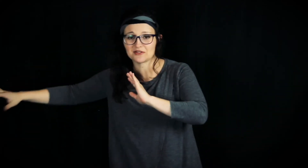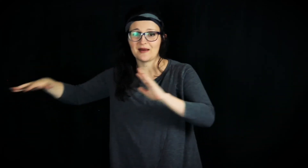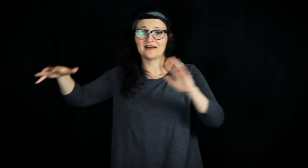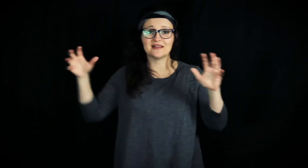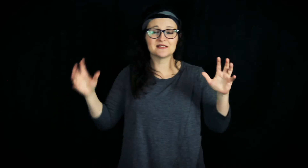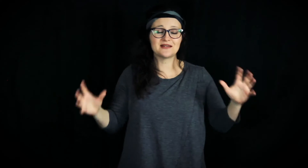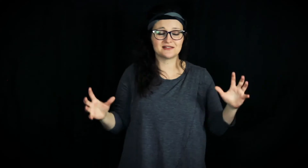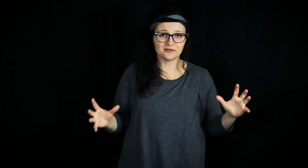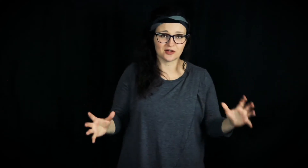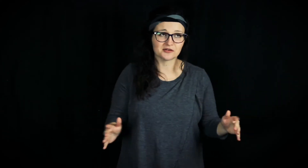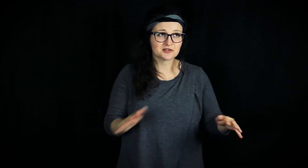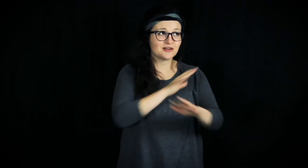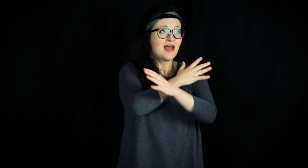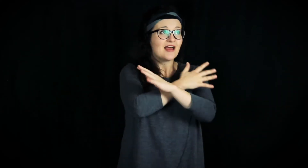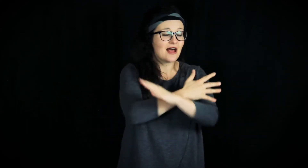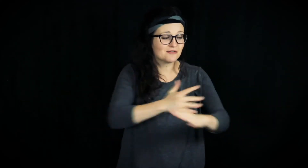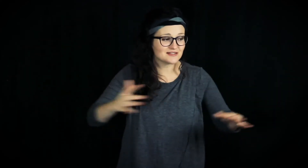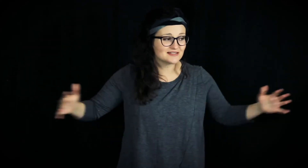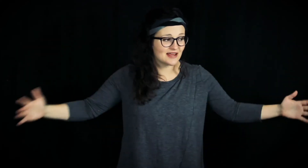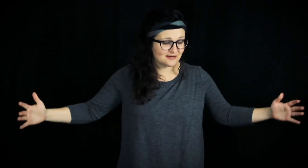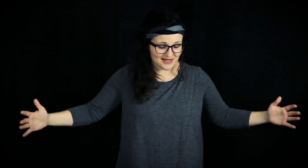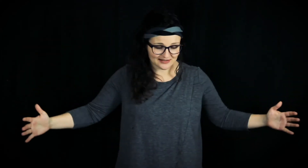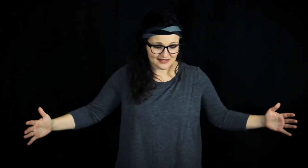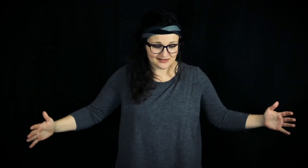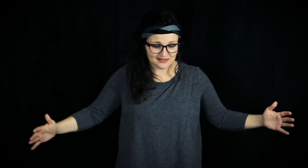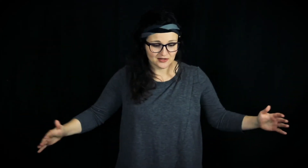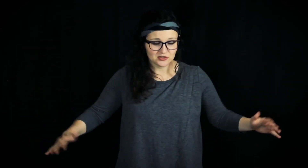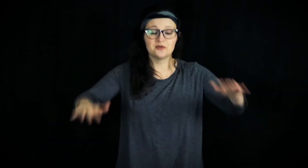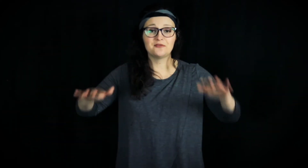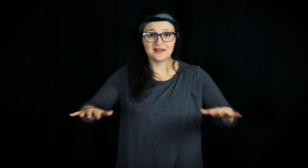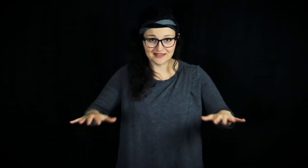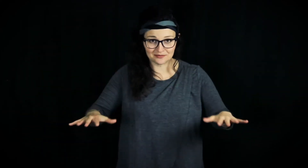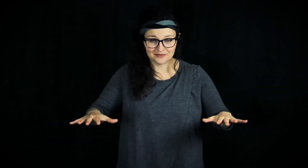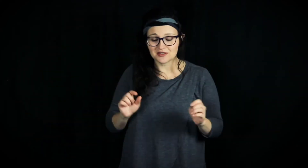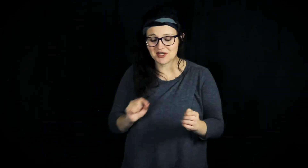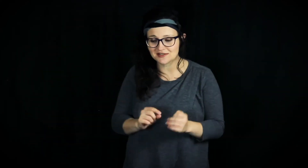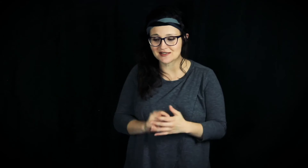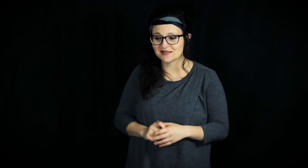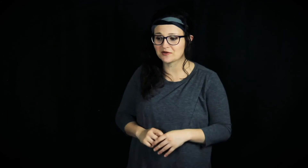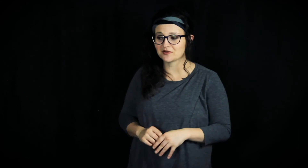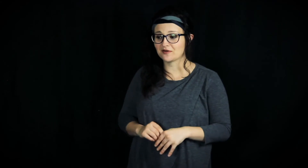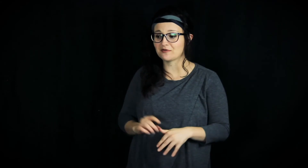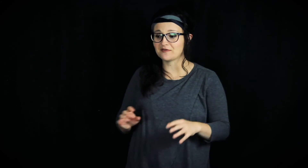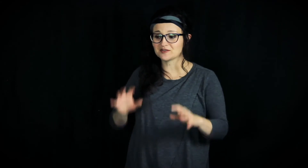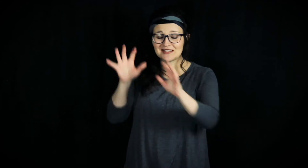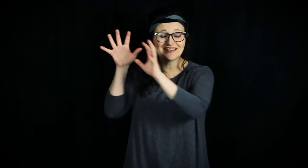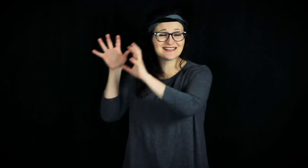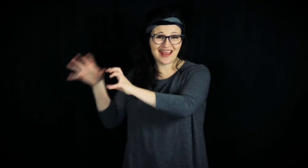behind it, this many silver dollars could cover the state of Texas two feet deep. The chances that someone could fulfill just these eight